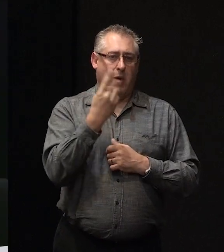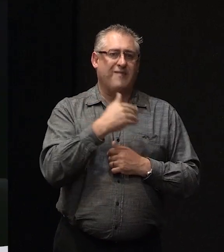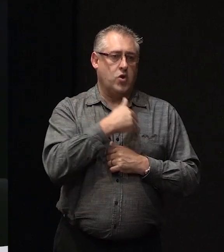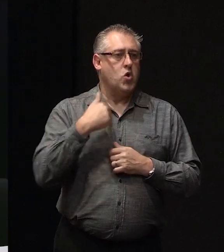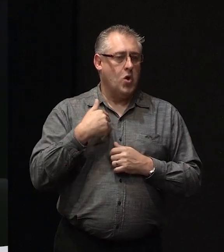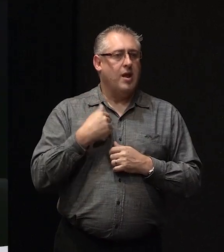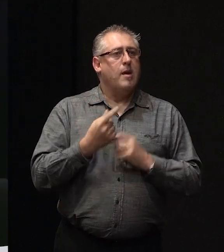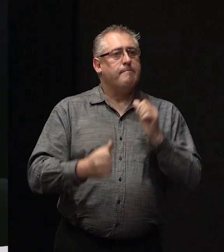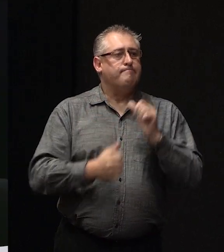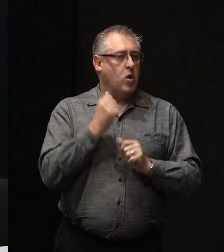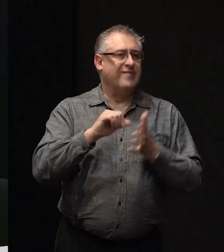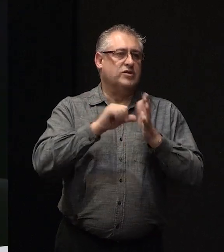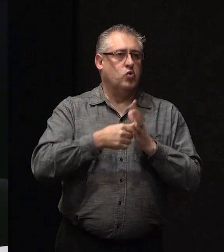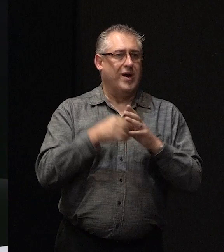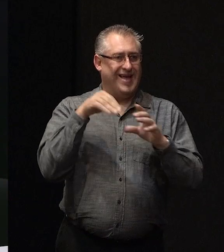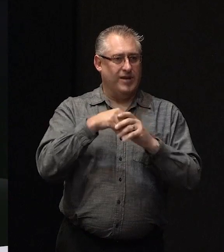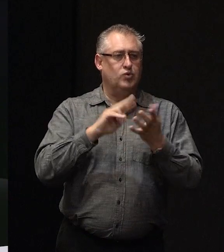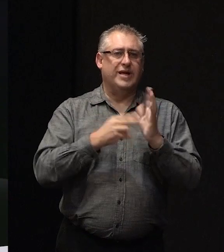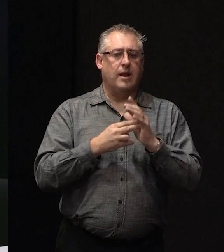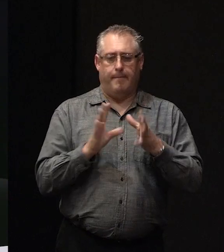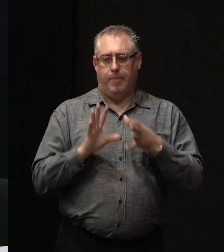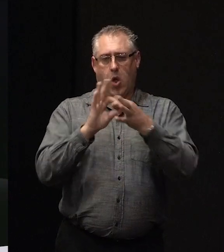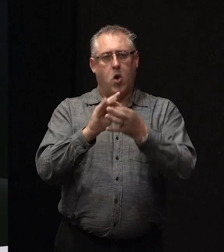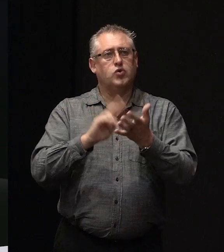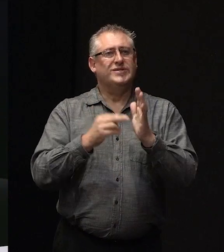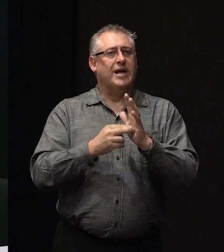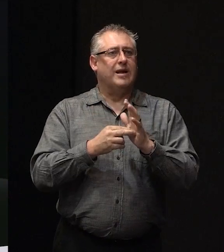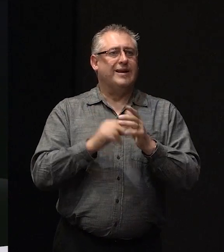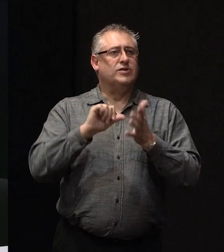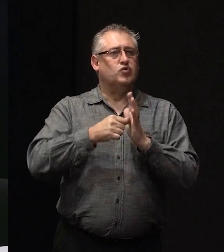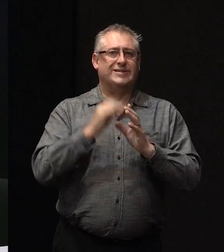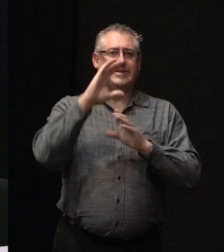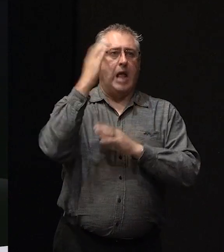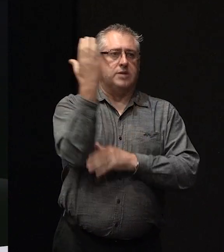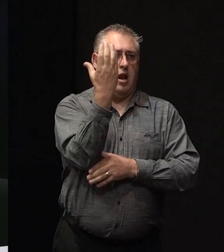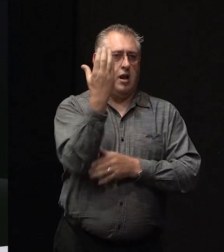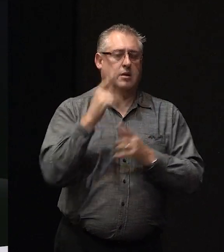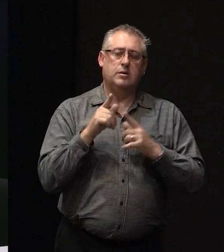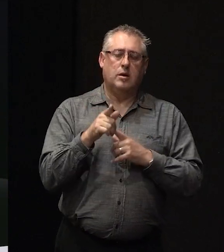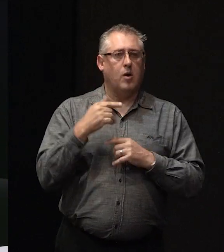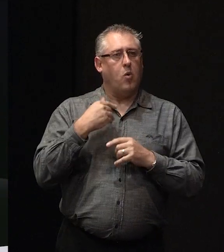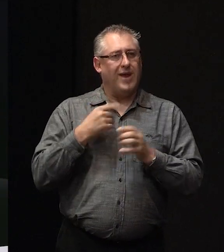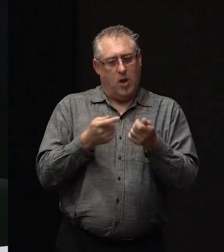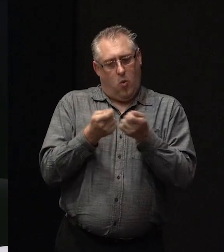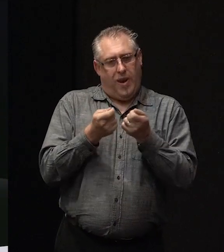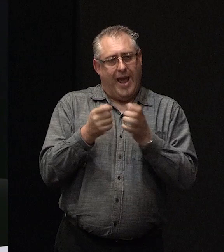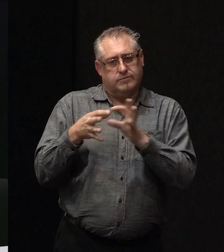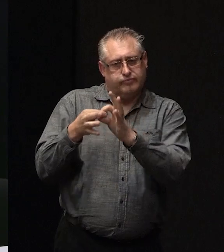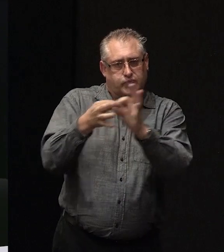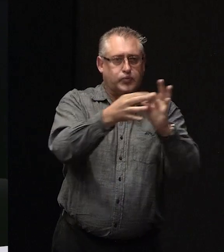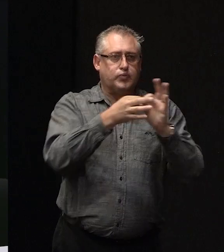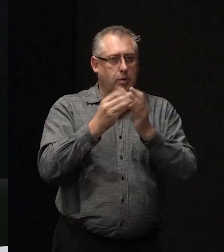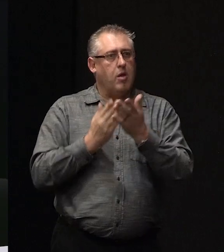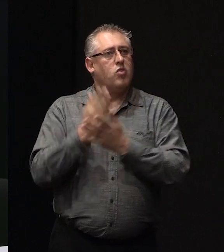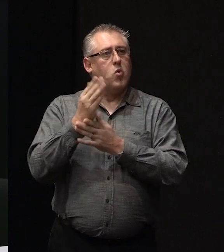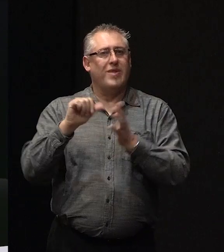most of the insurers in New Zealand belong to the Insurance Council of New Zealand or members of the Insurance Council. So we coordinate a lot of our activities through